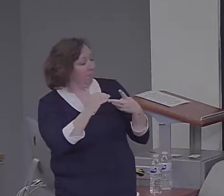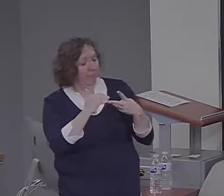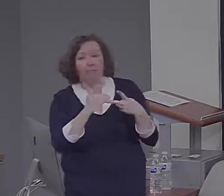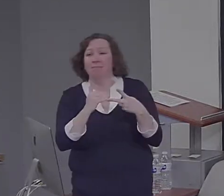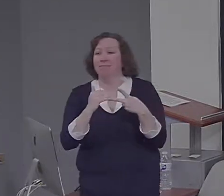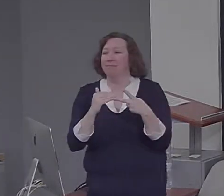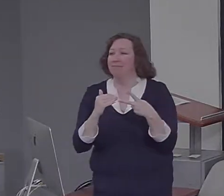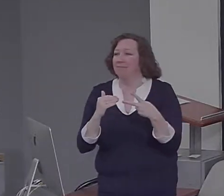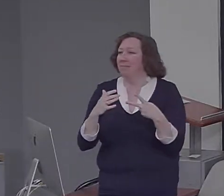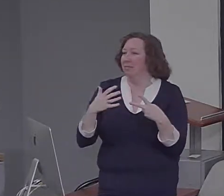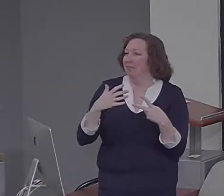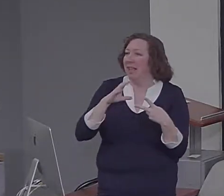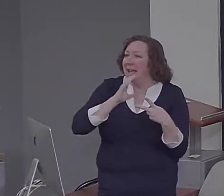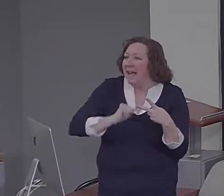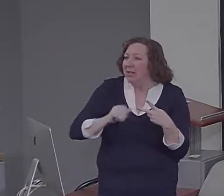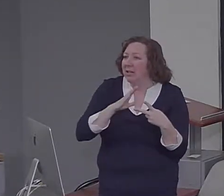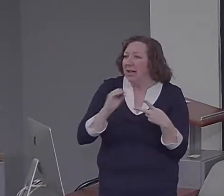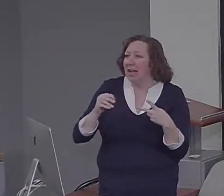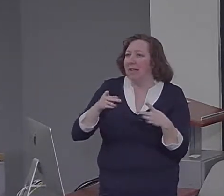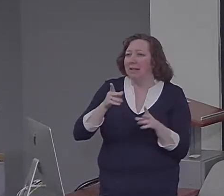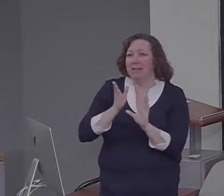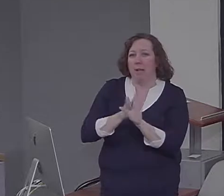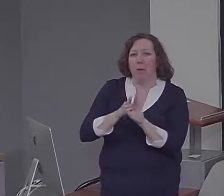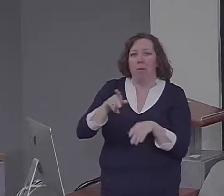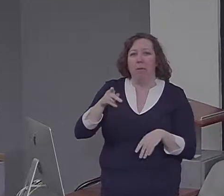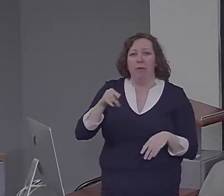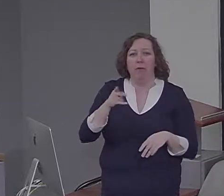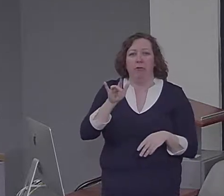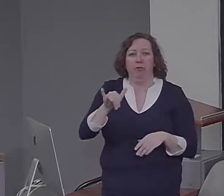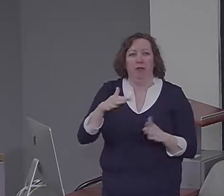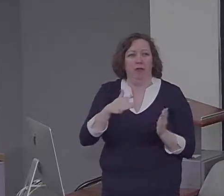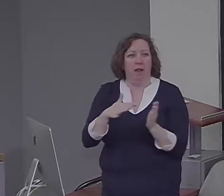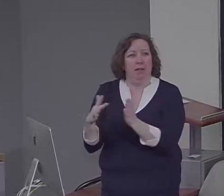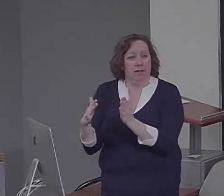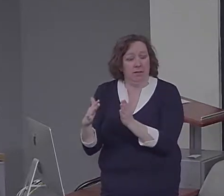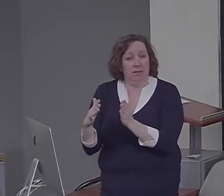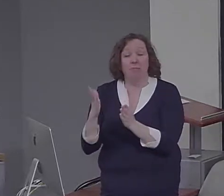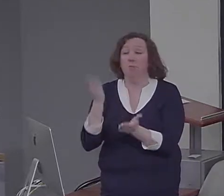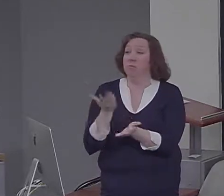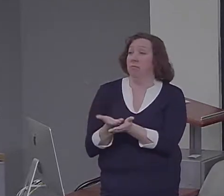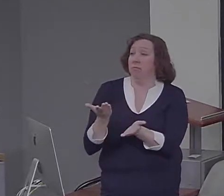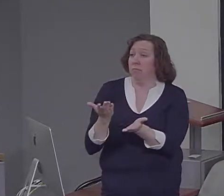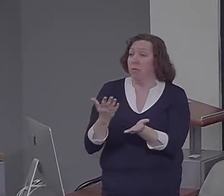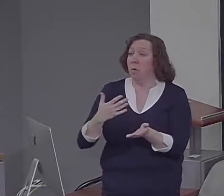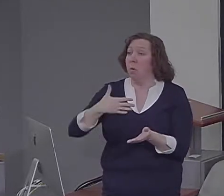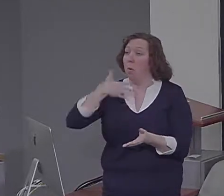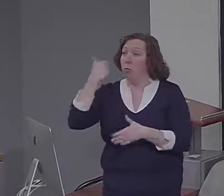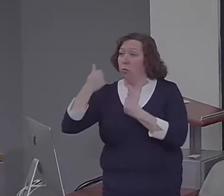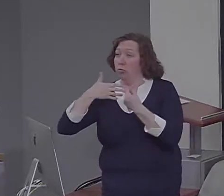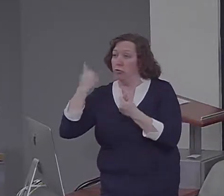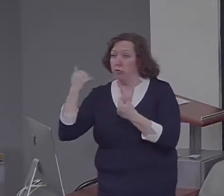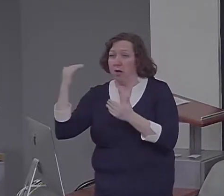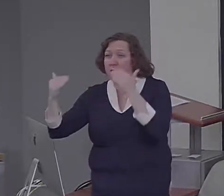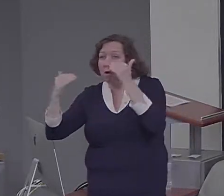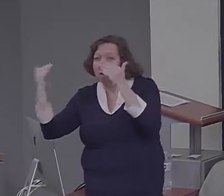that older adults and individuals with various psychopathological conditions,